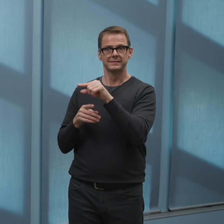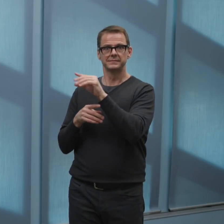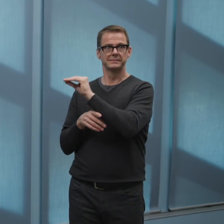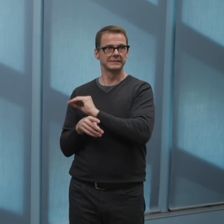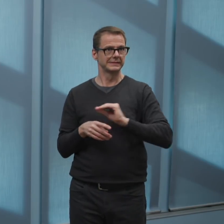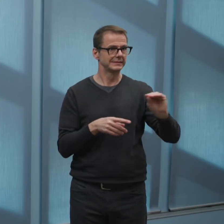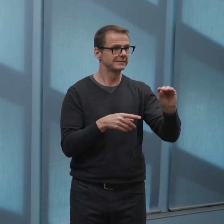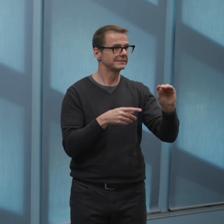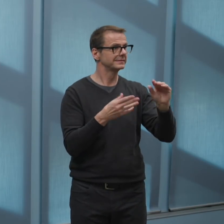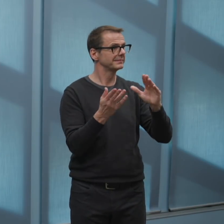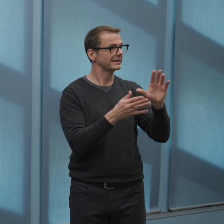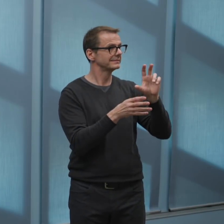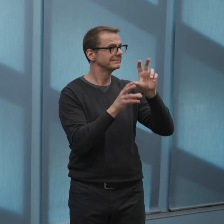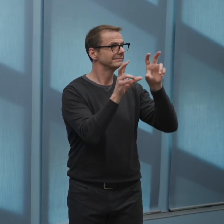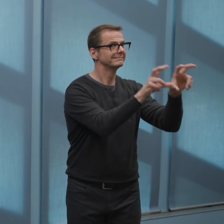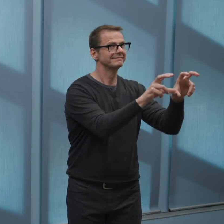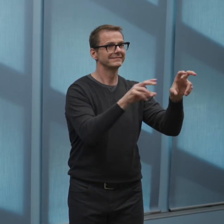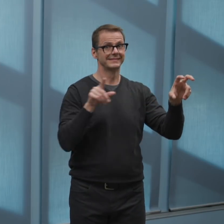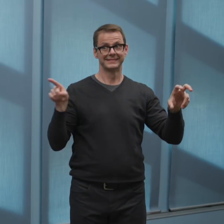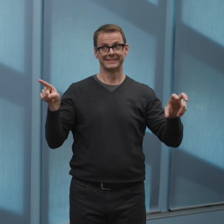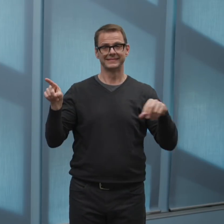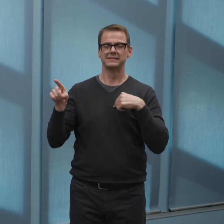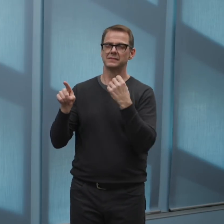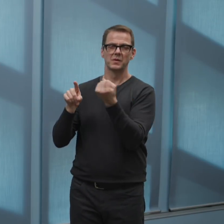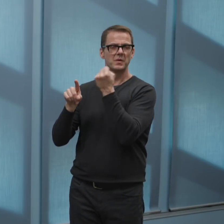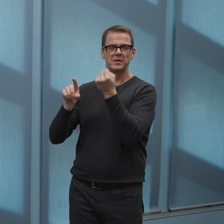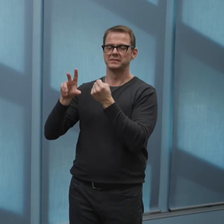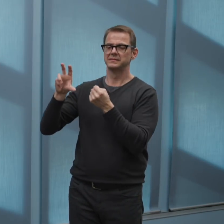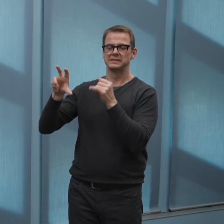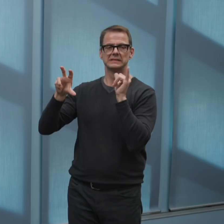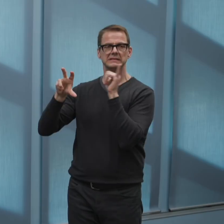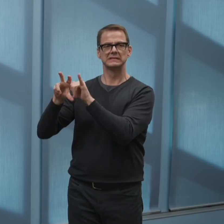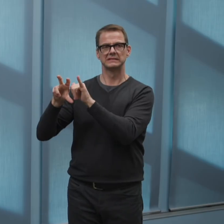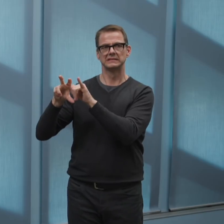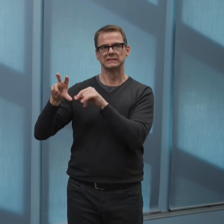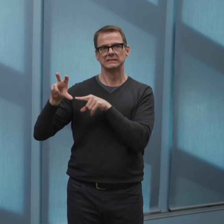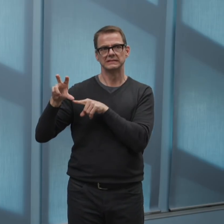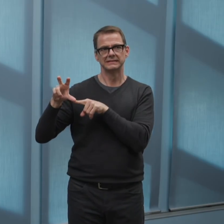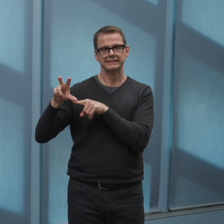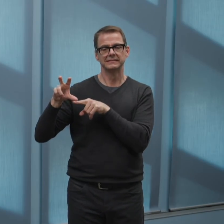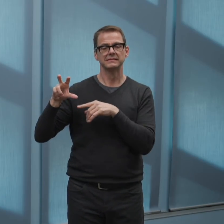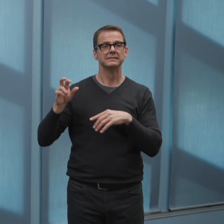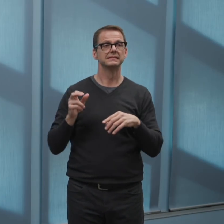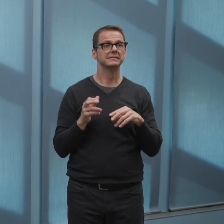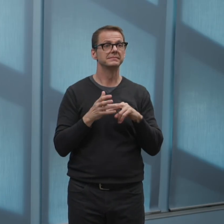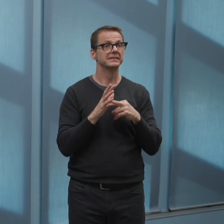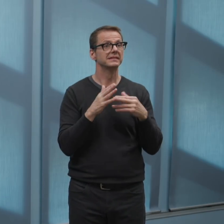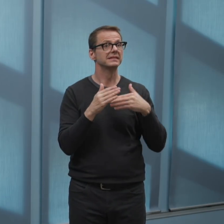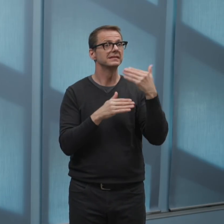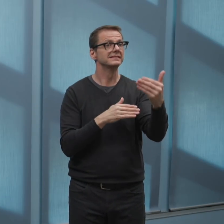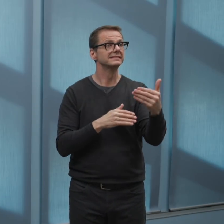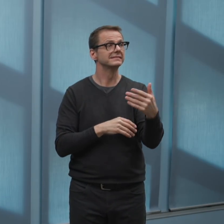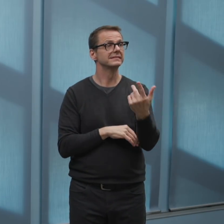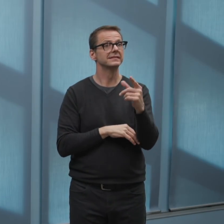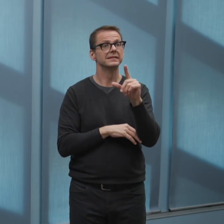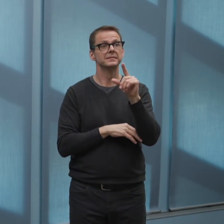emergency deficit budgeting or allowing our financial stabilization reserve to fall below its minimum levels.